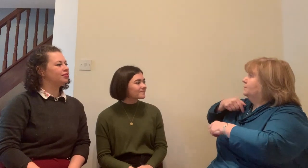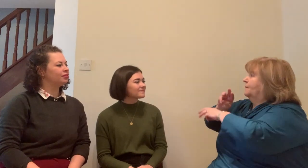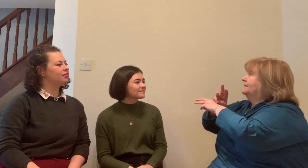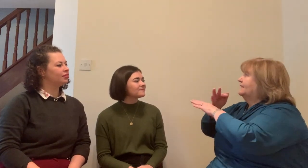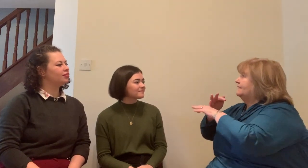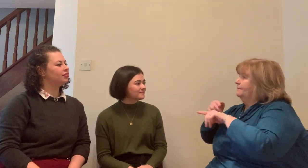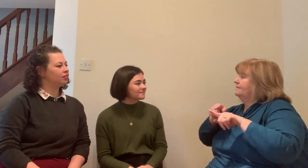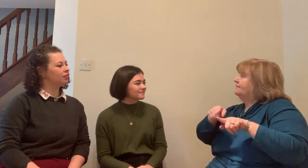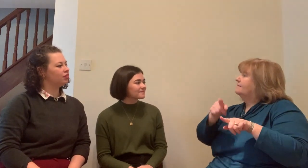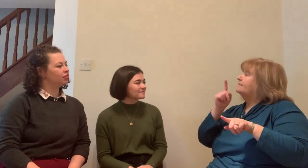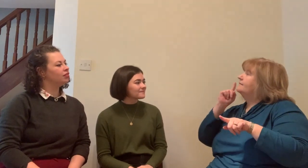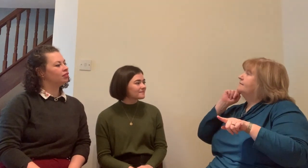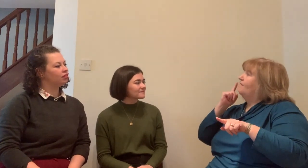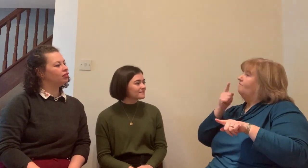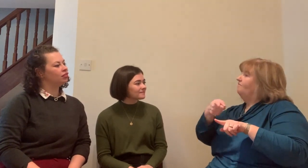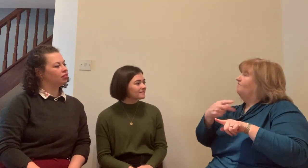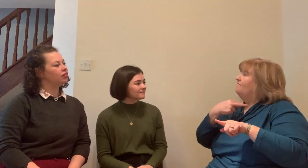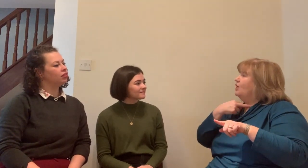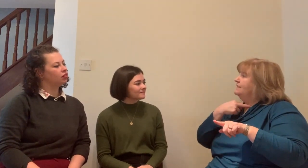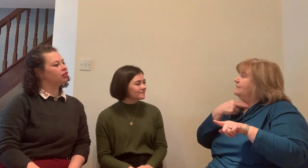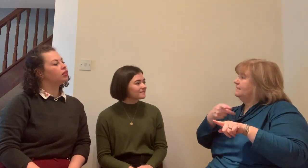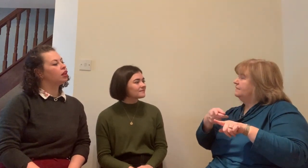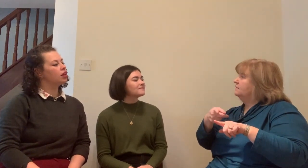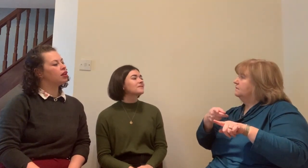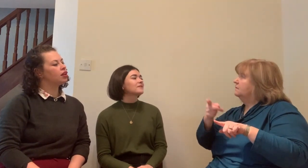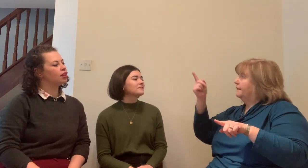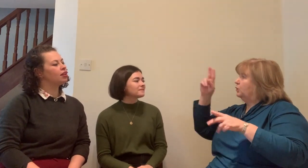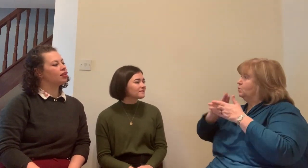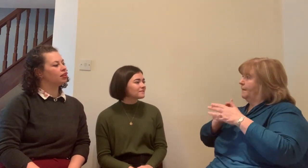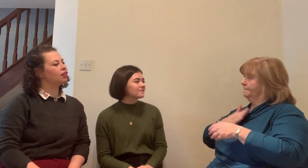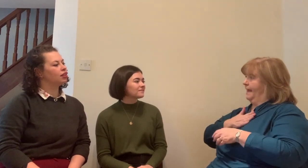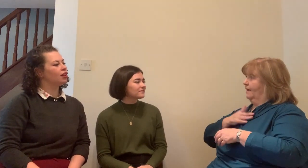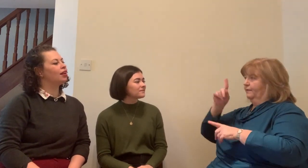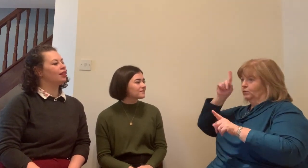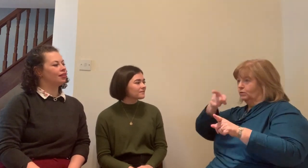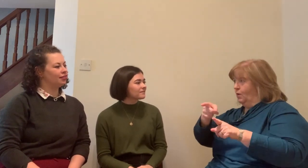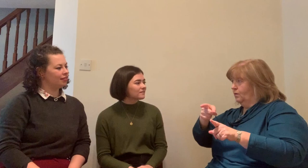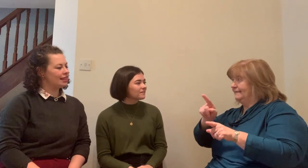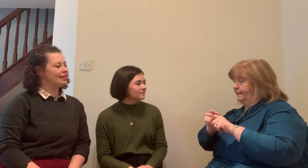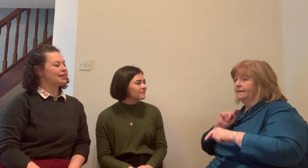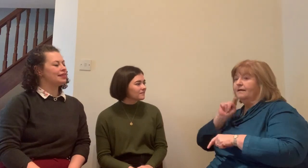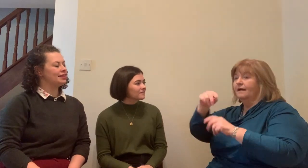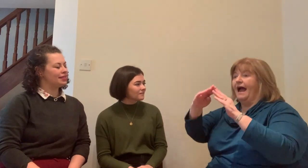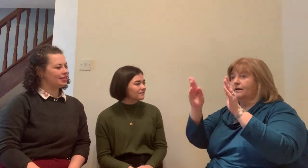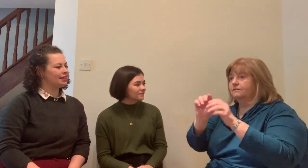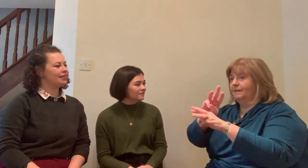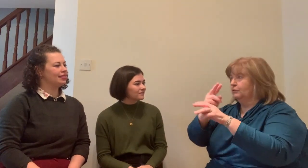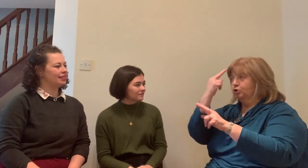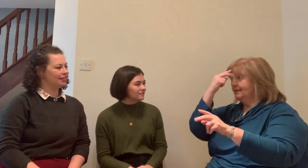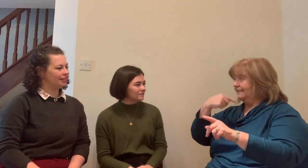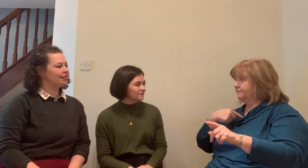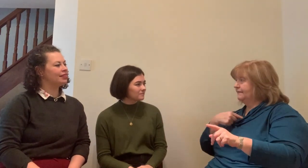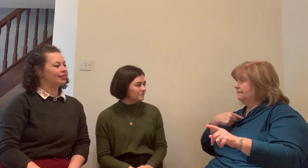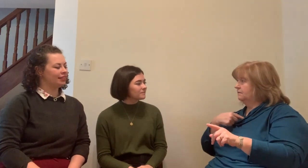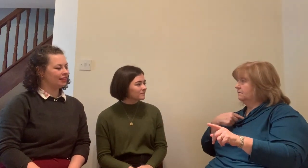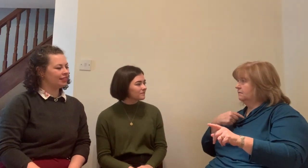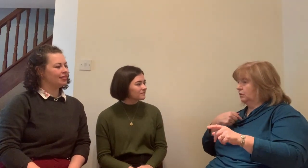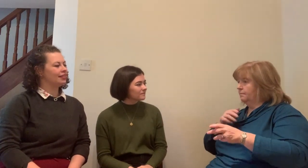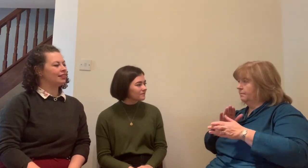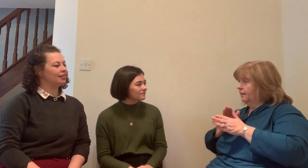not all but most deaf people would have that skill in terms of navigating between two languages and two cultures. I think that's